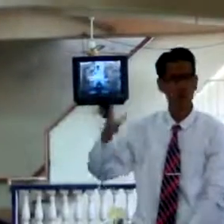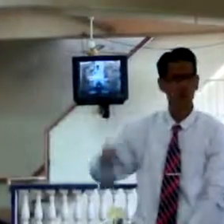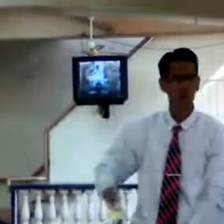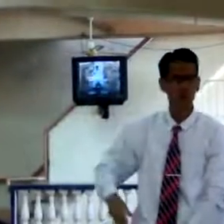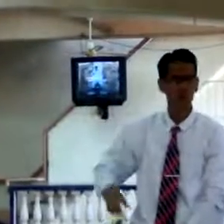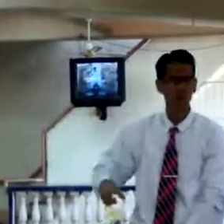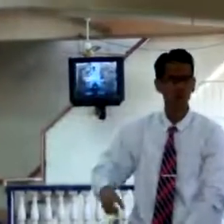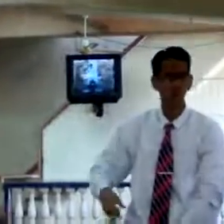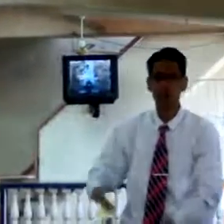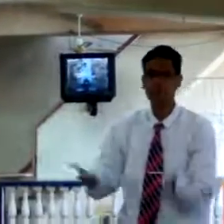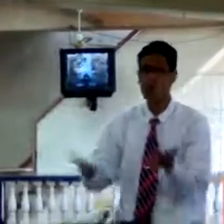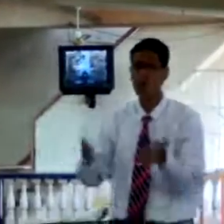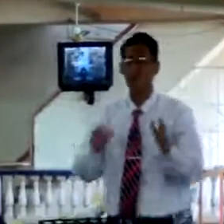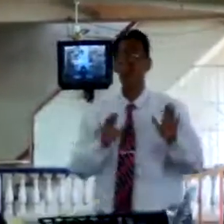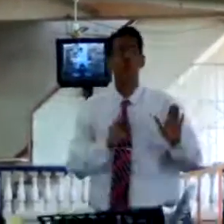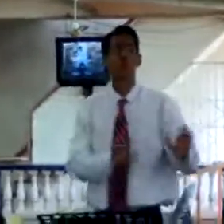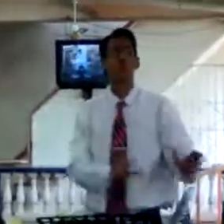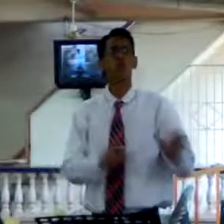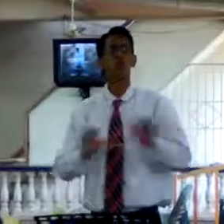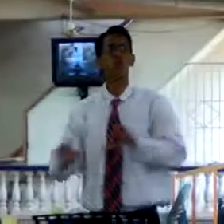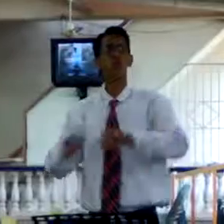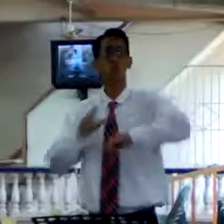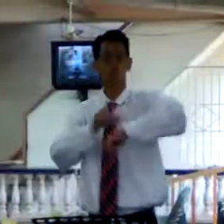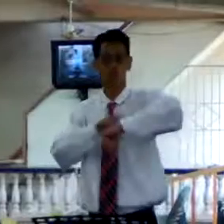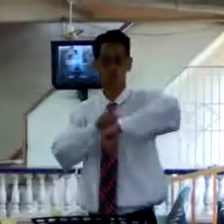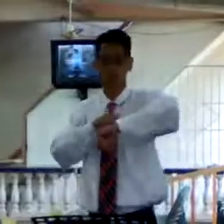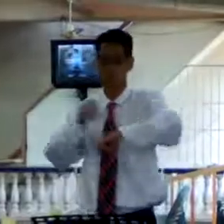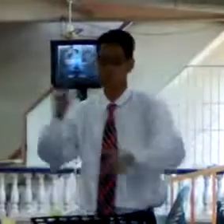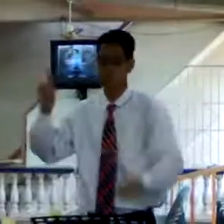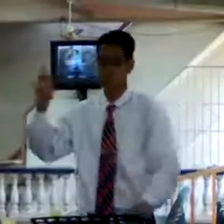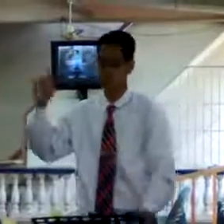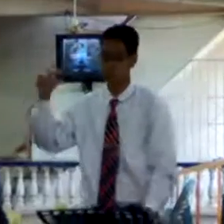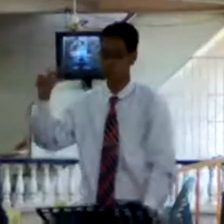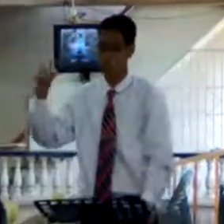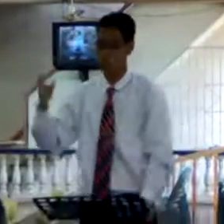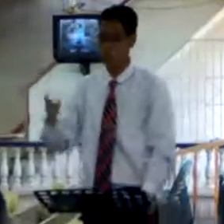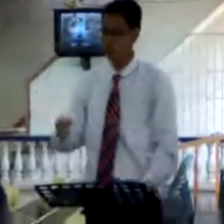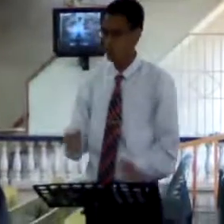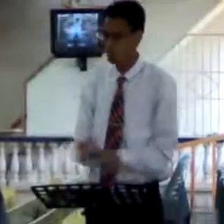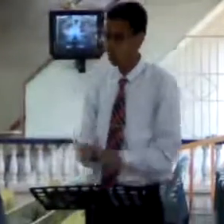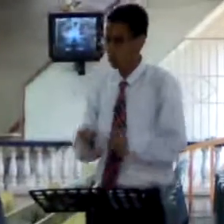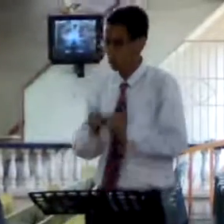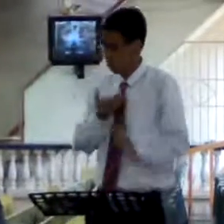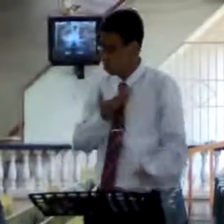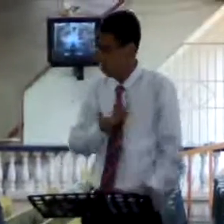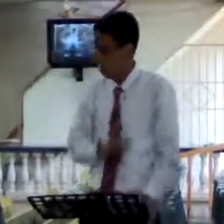is your half We are increasing christ understanding